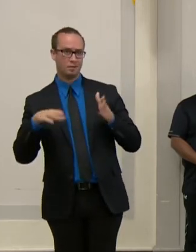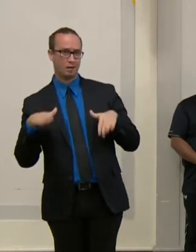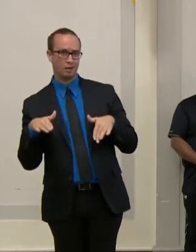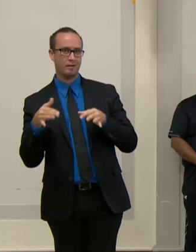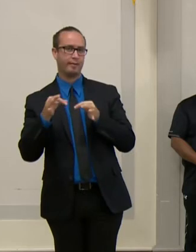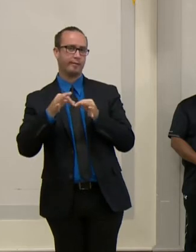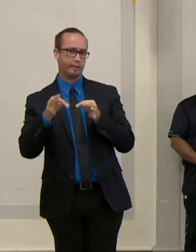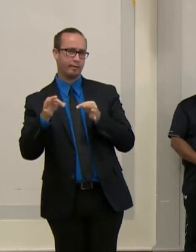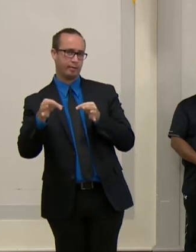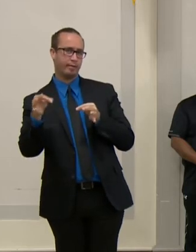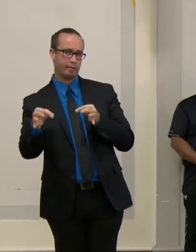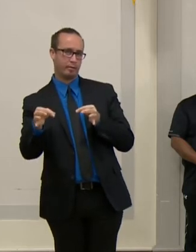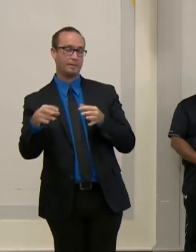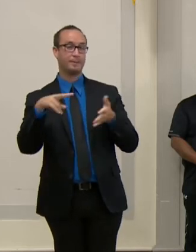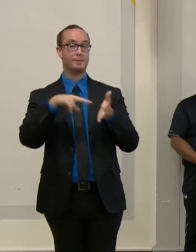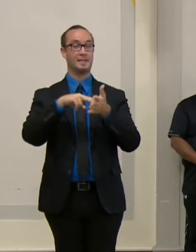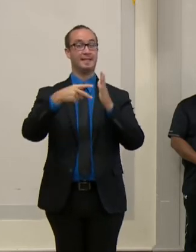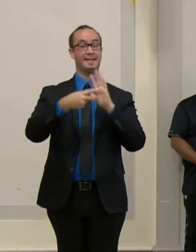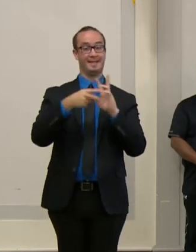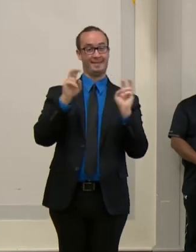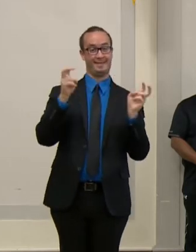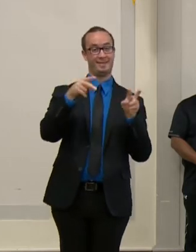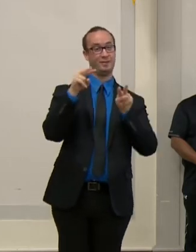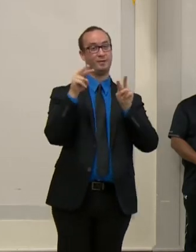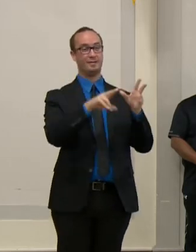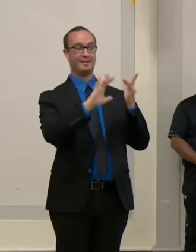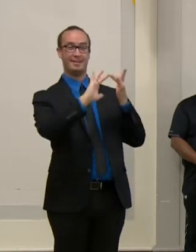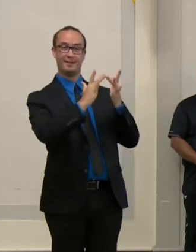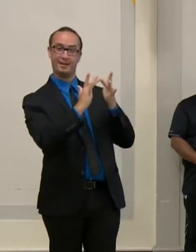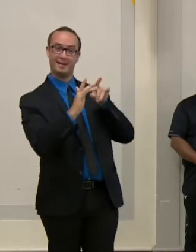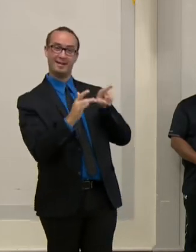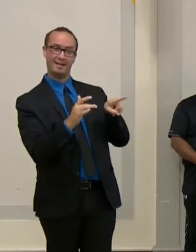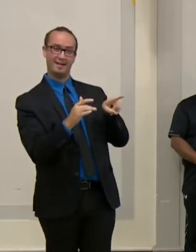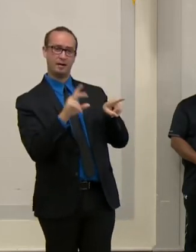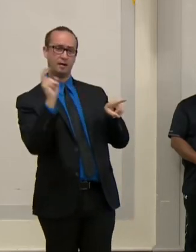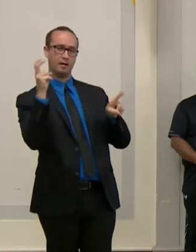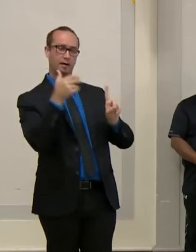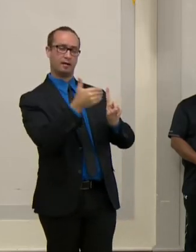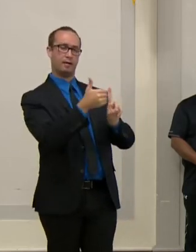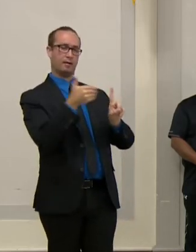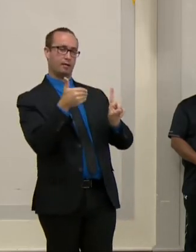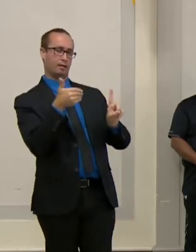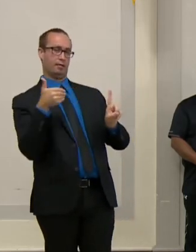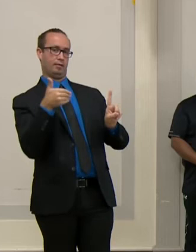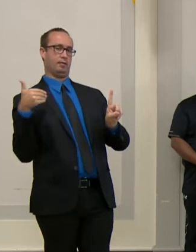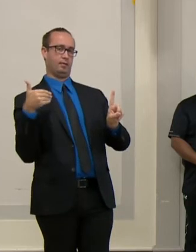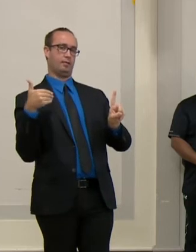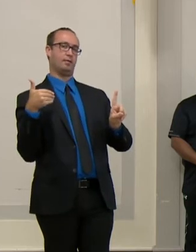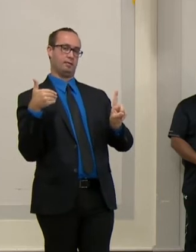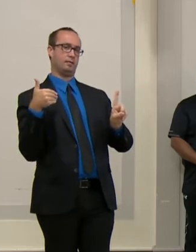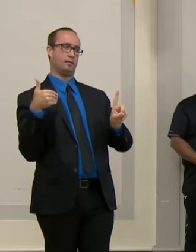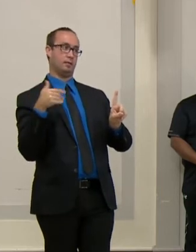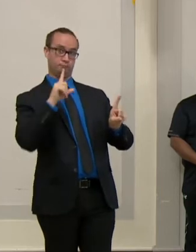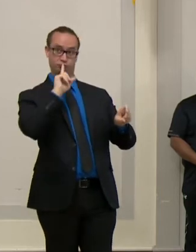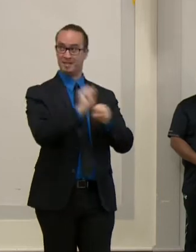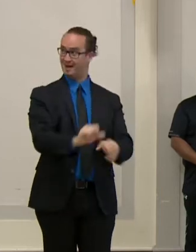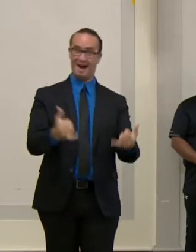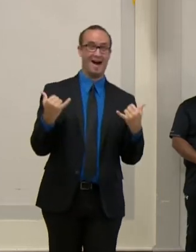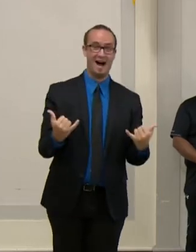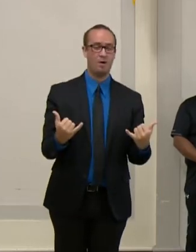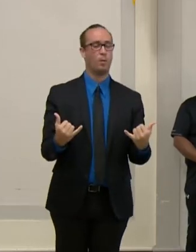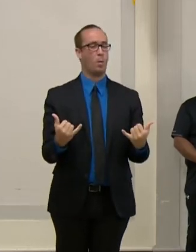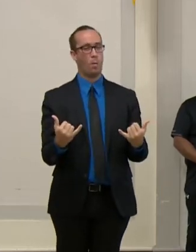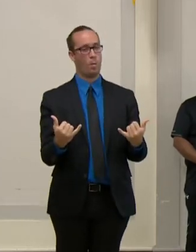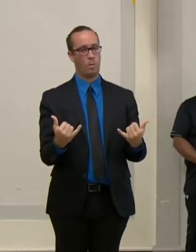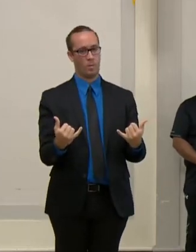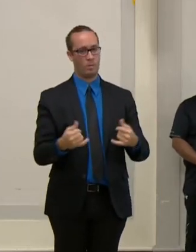test results to be reported before it calculates and displays a seven-day average for daily percent positive. Our change to